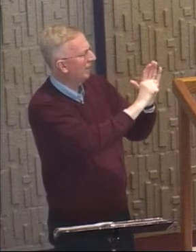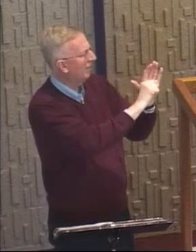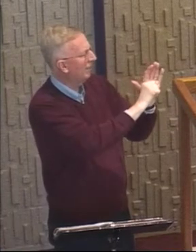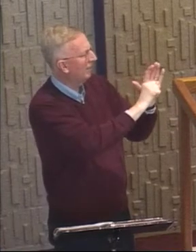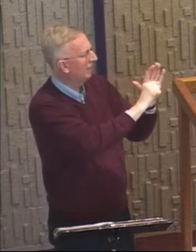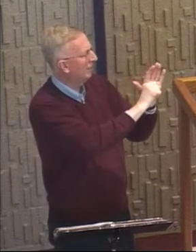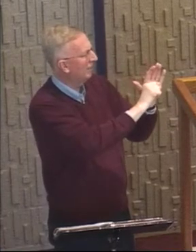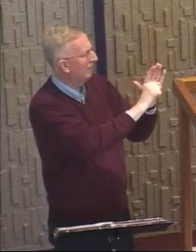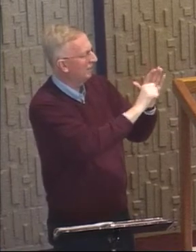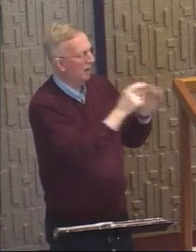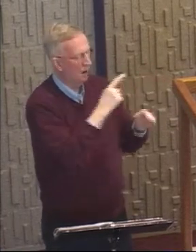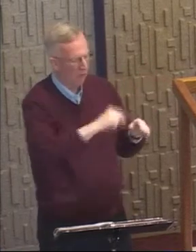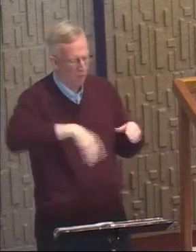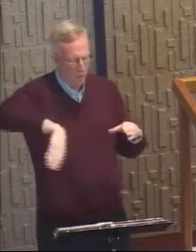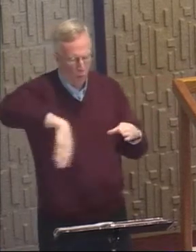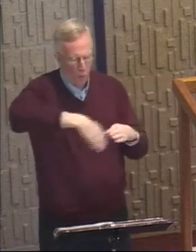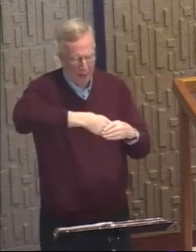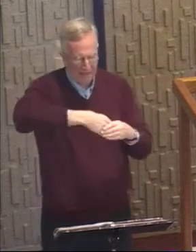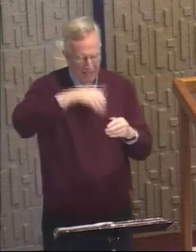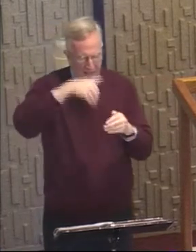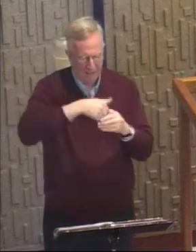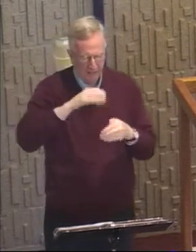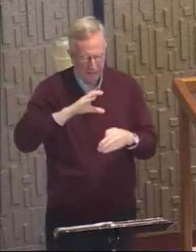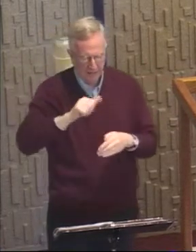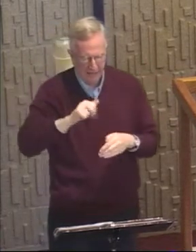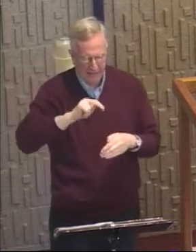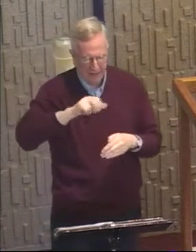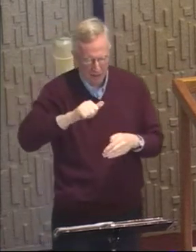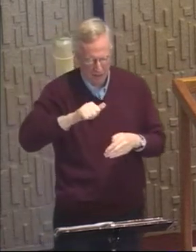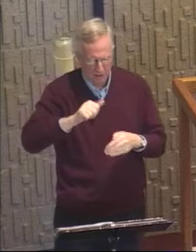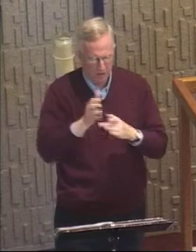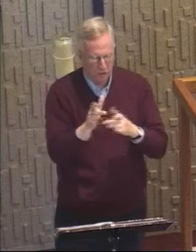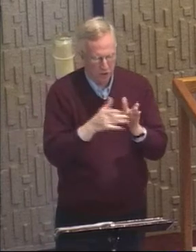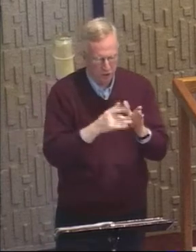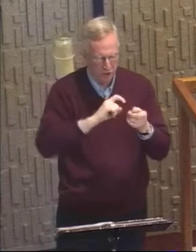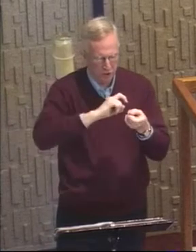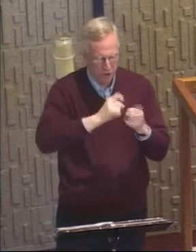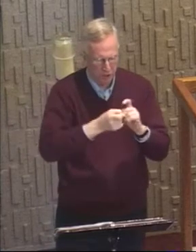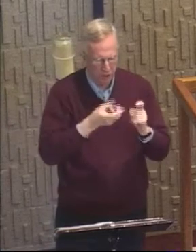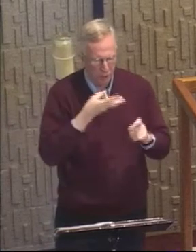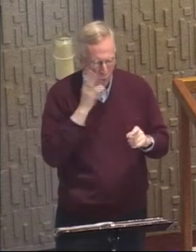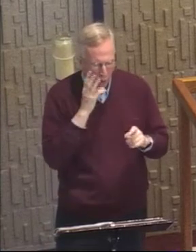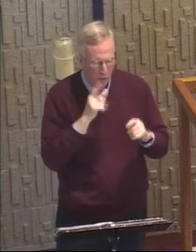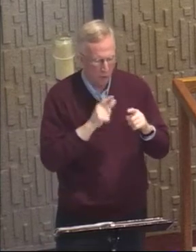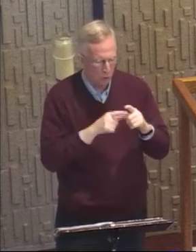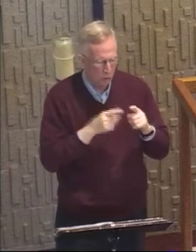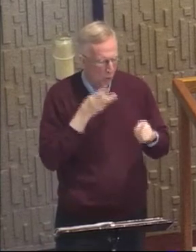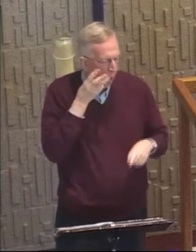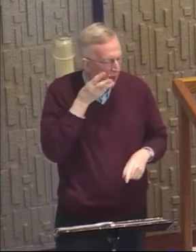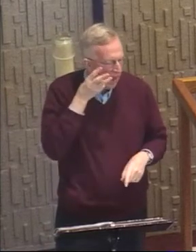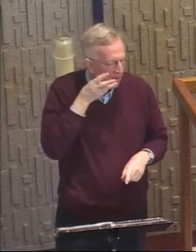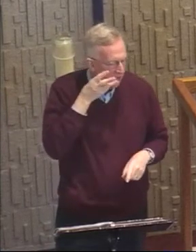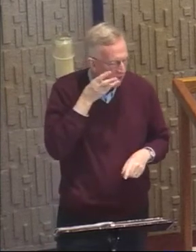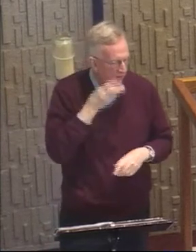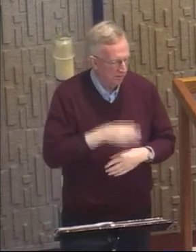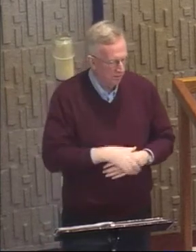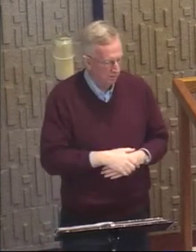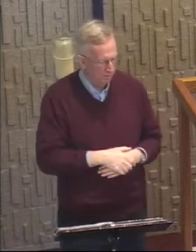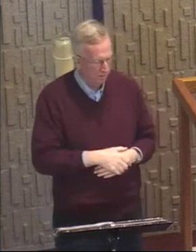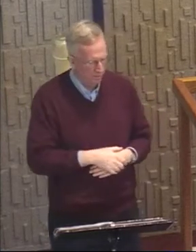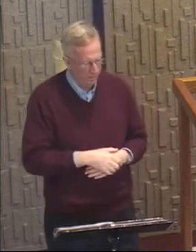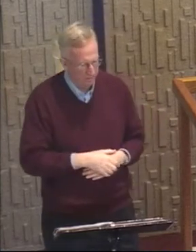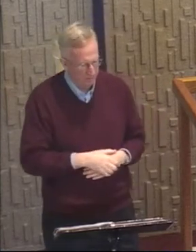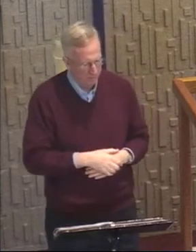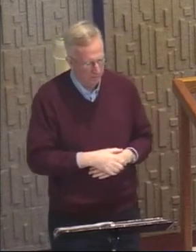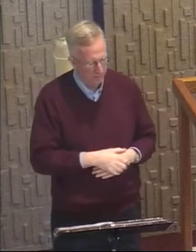The wedding at Cana. Jesus turned water into wine for the bride and the bridegroom.